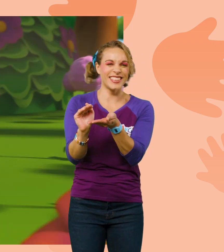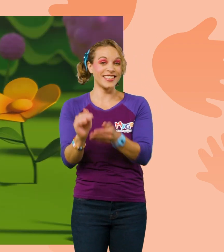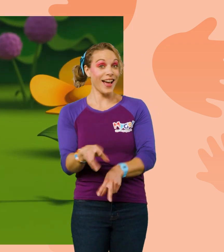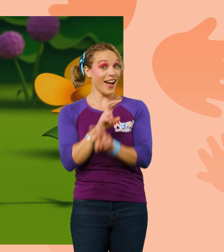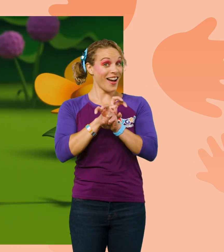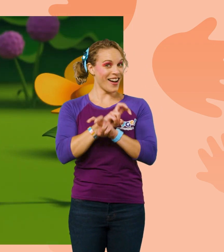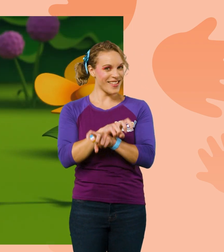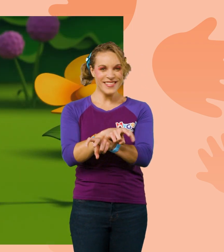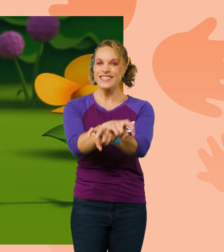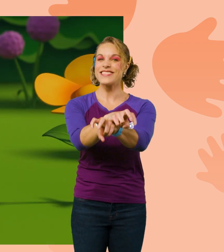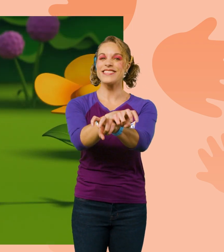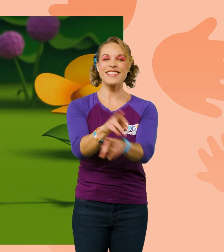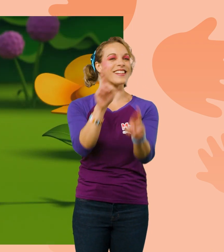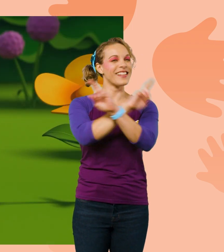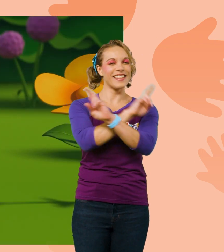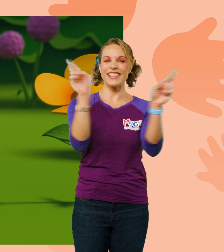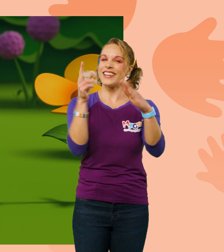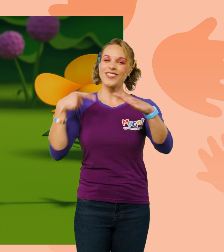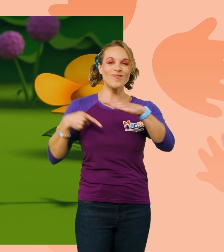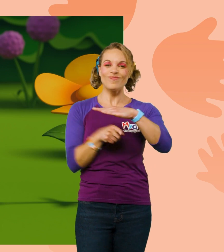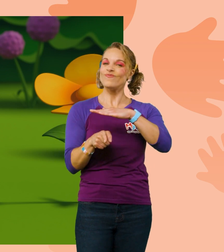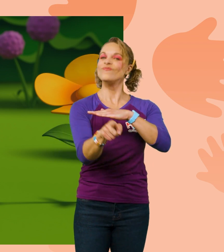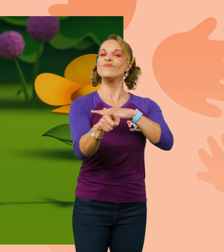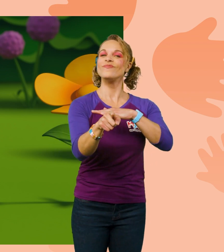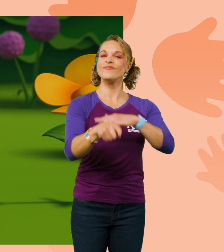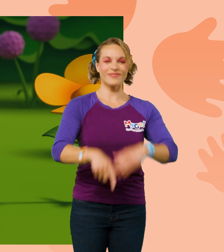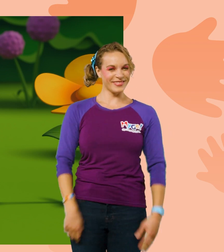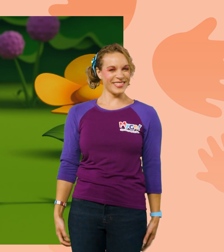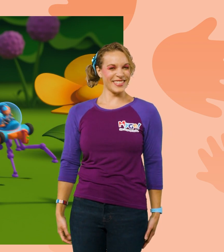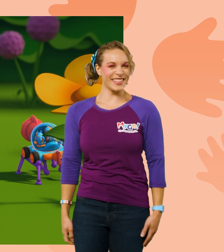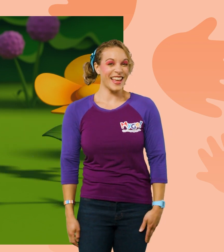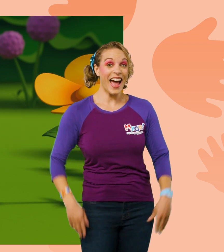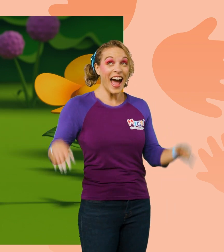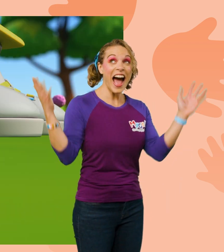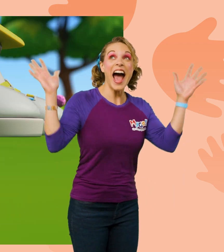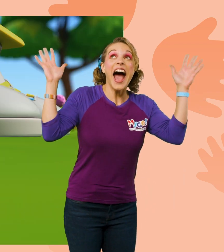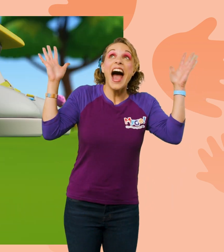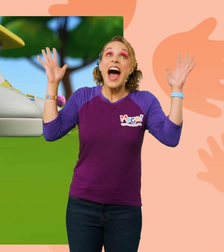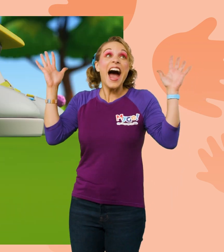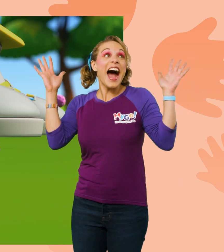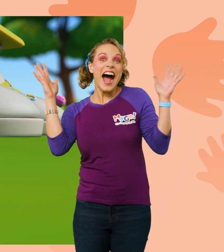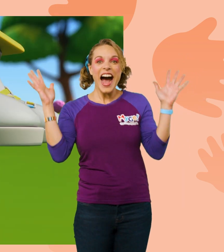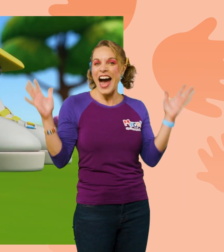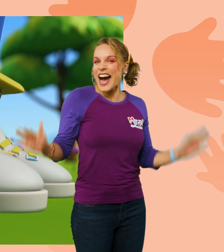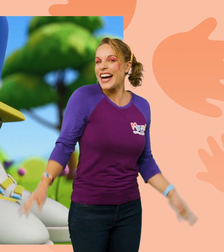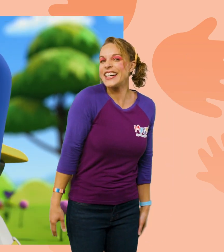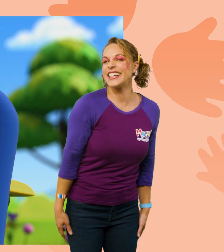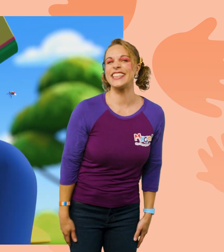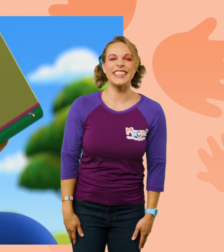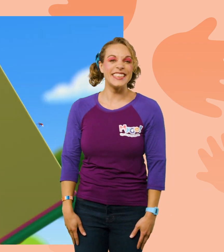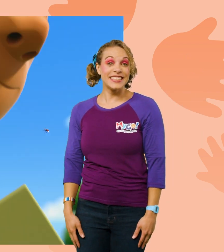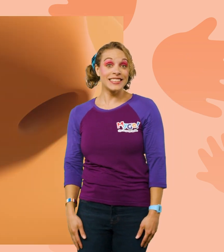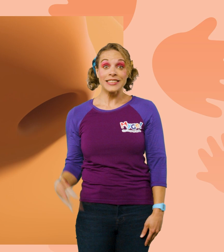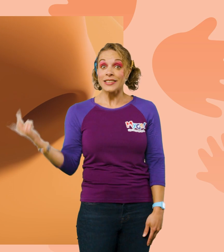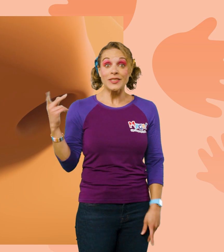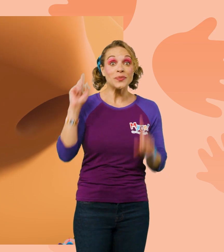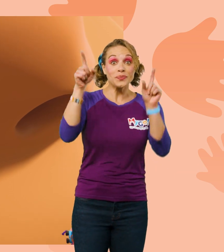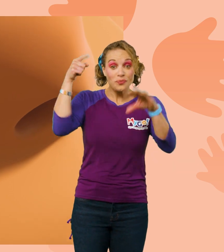The Flippy-Mobile is ready for adventure! Woo-hoo! Into a